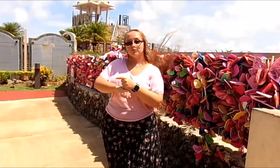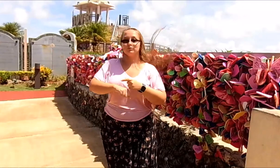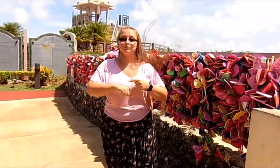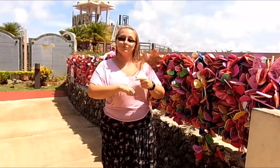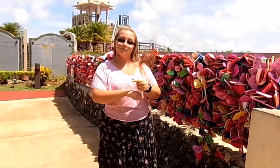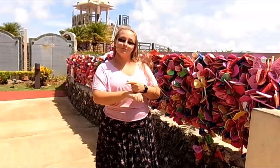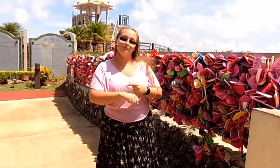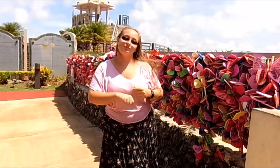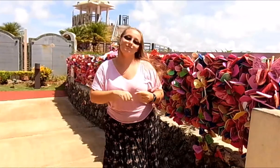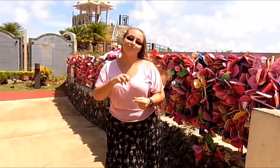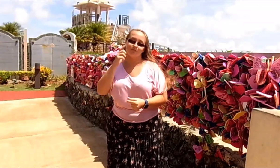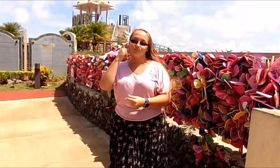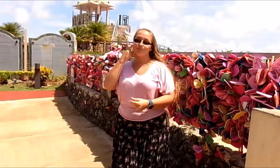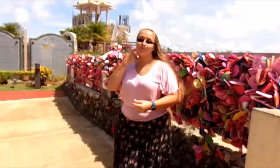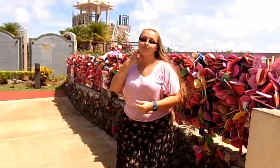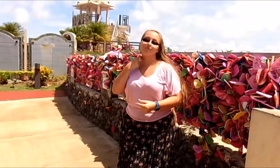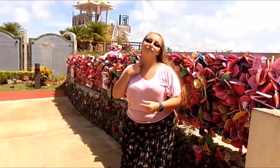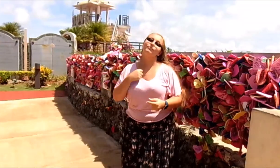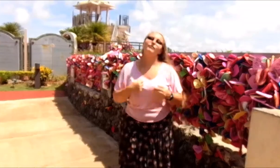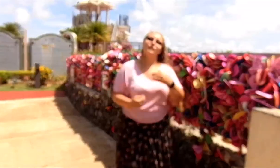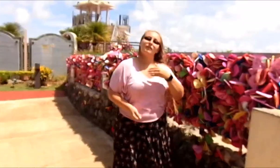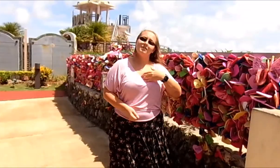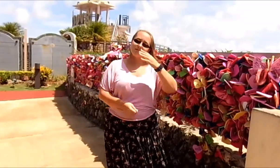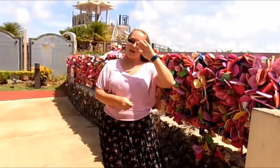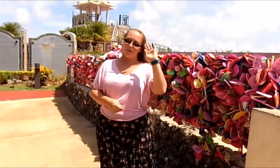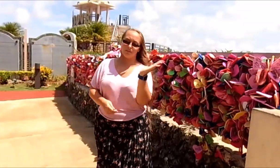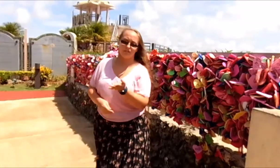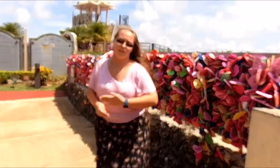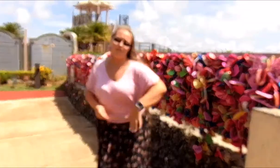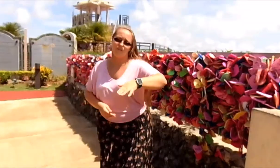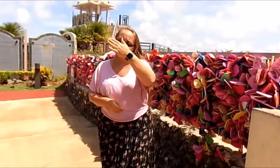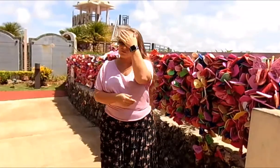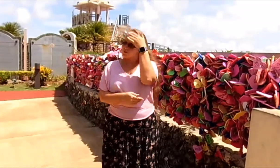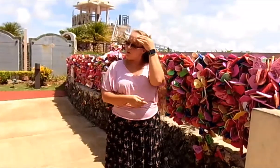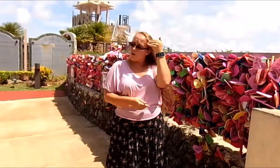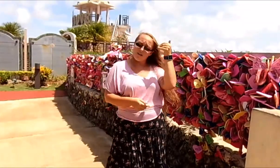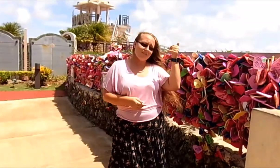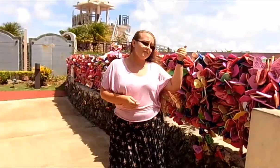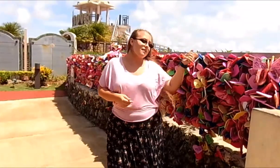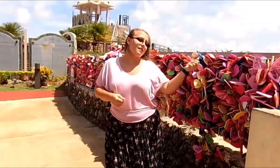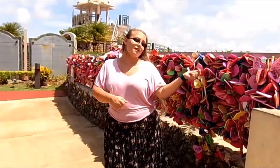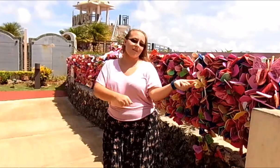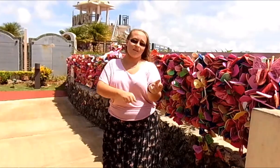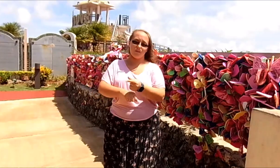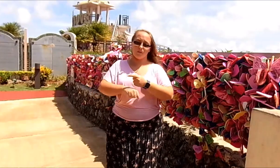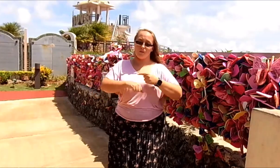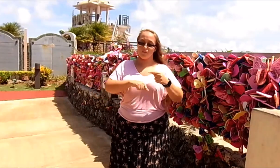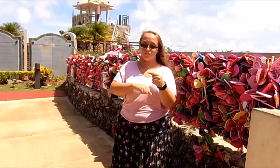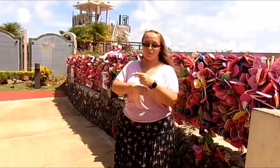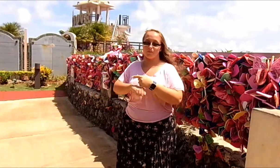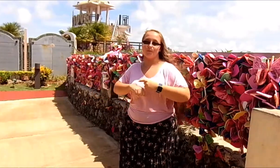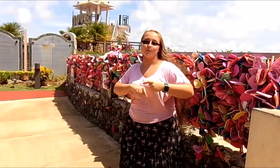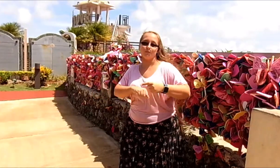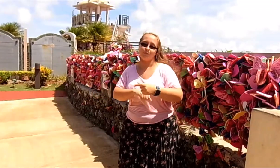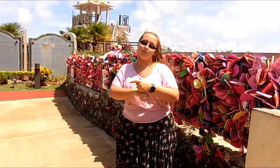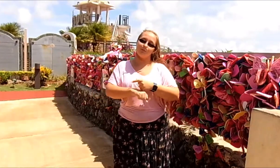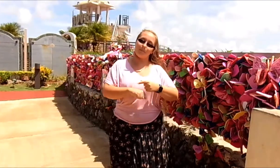I will never forget No, no, no, yeah